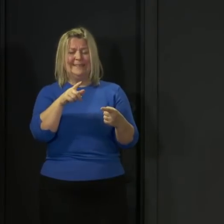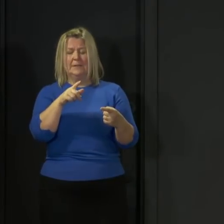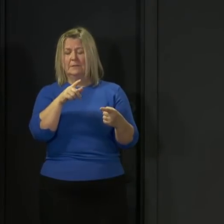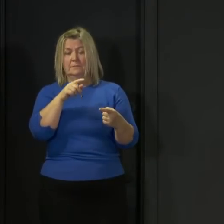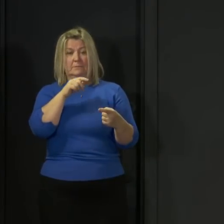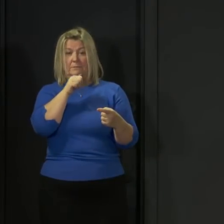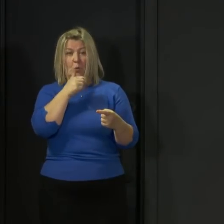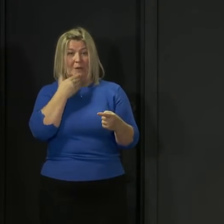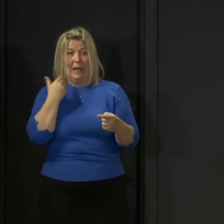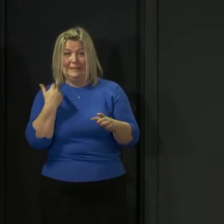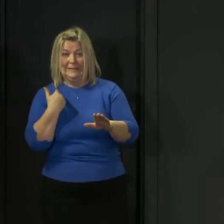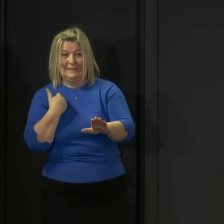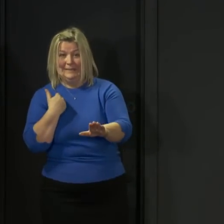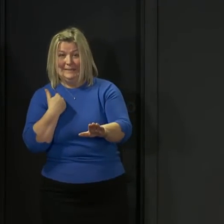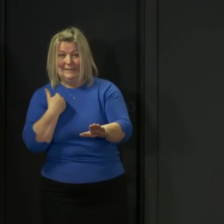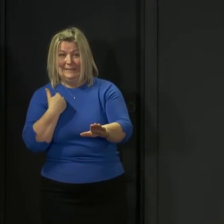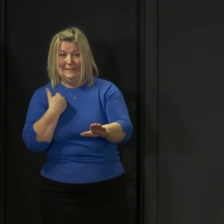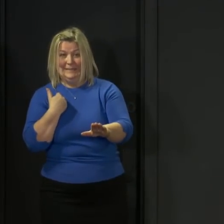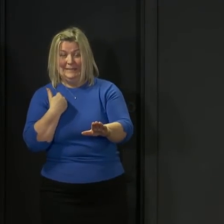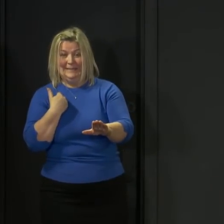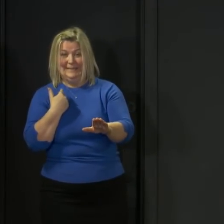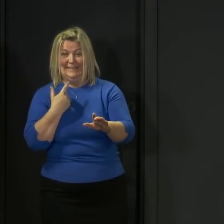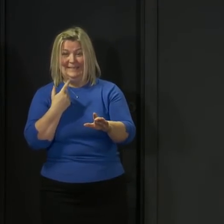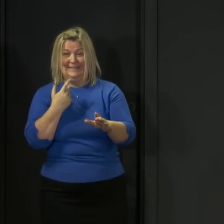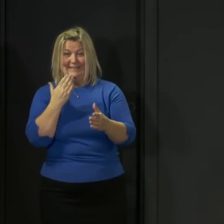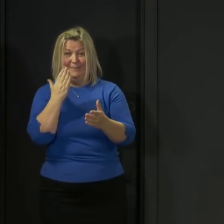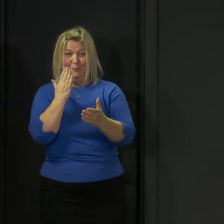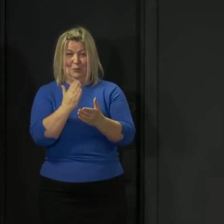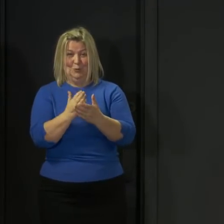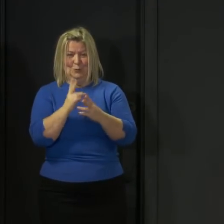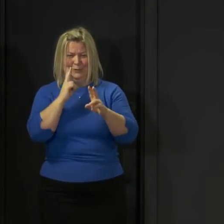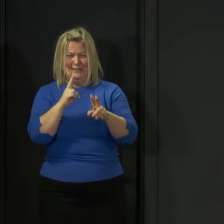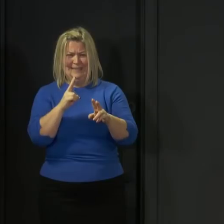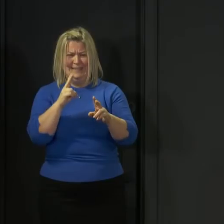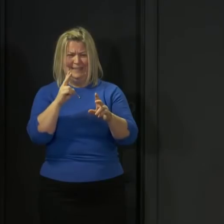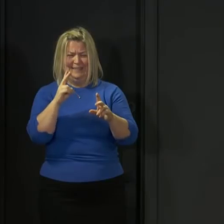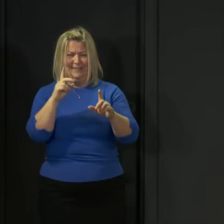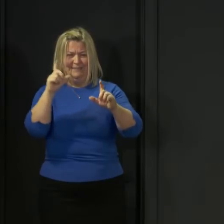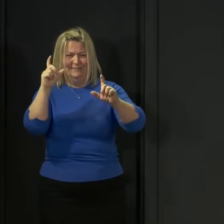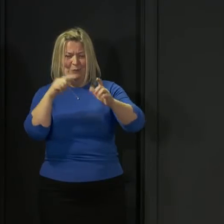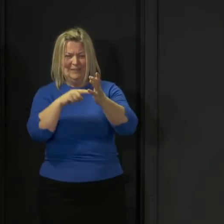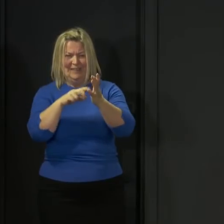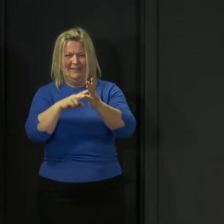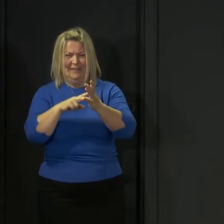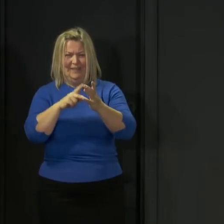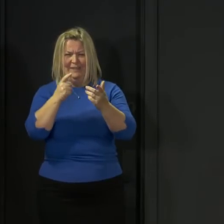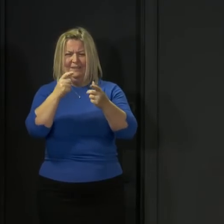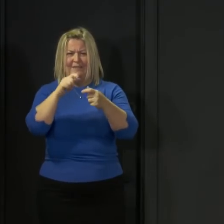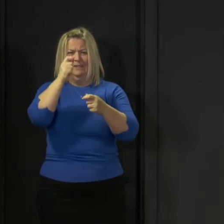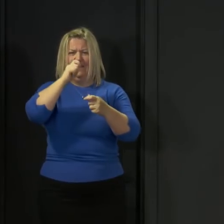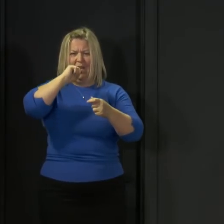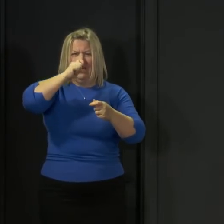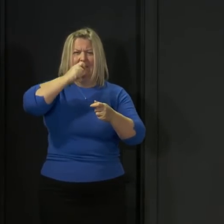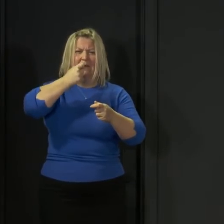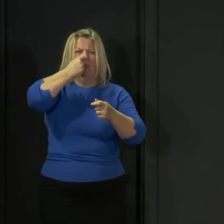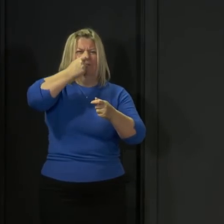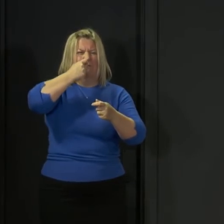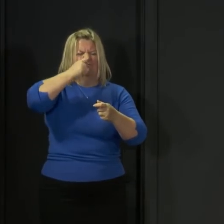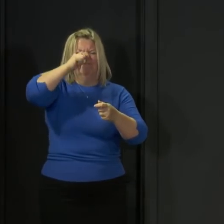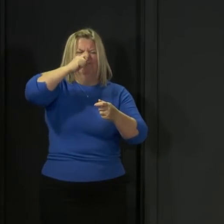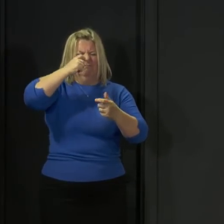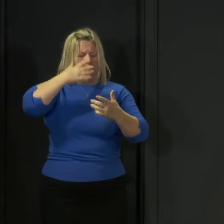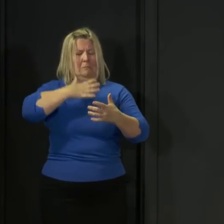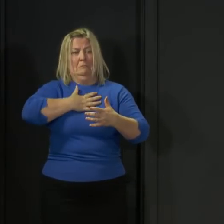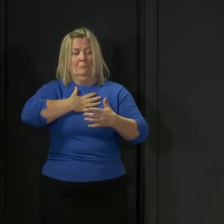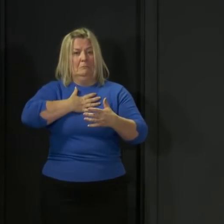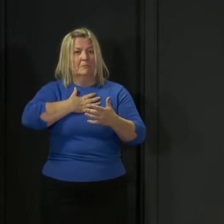invasive test it's not many people will have seen pictures on television of it being done there are trials and have